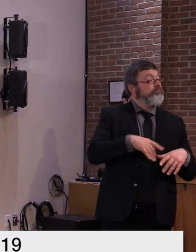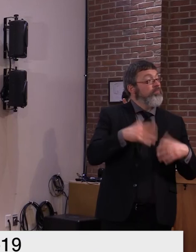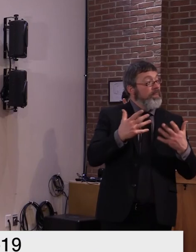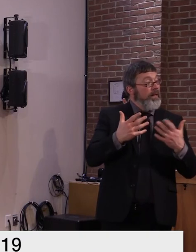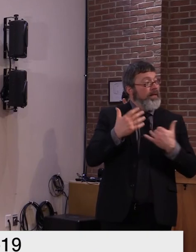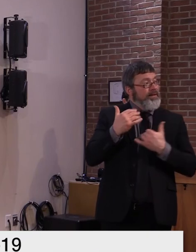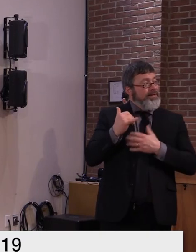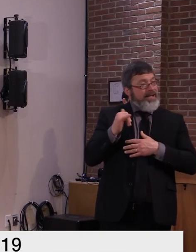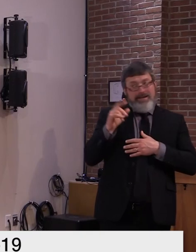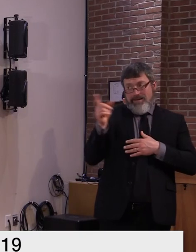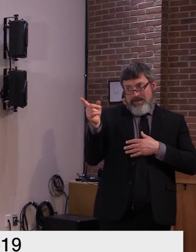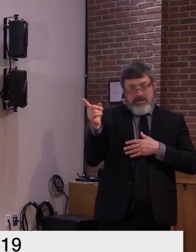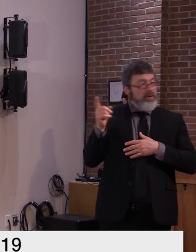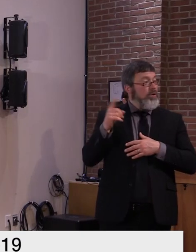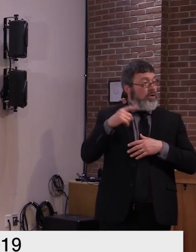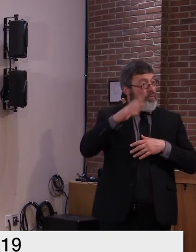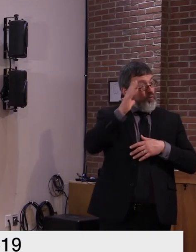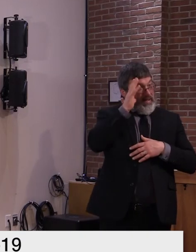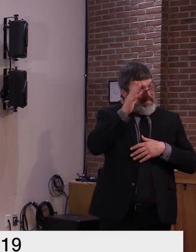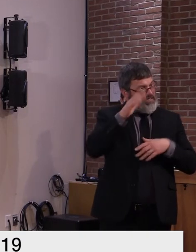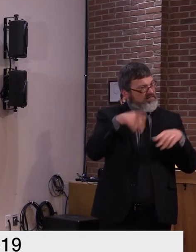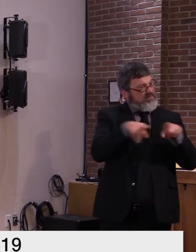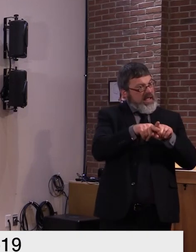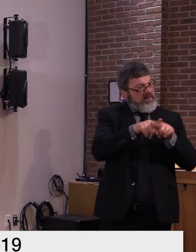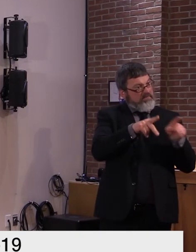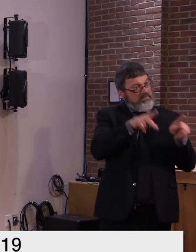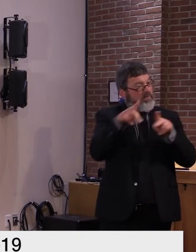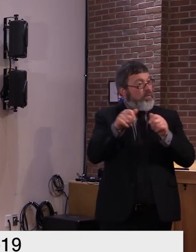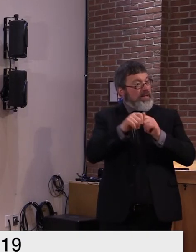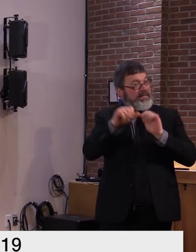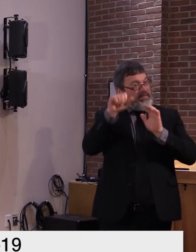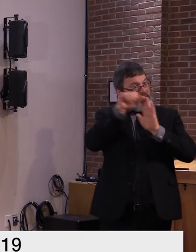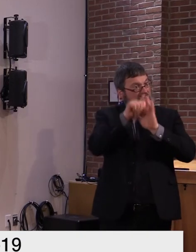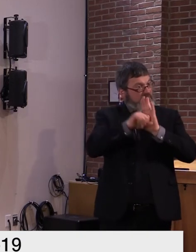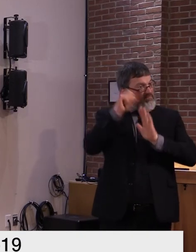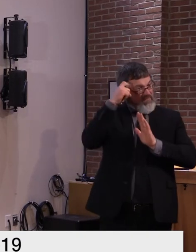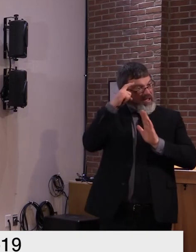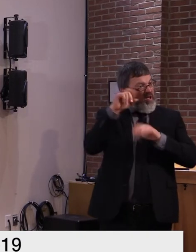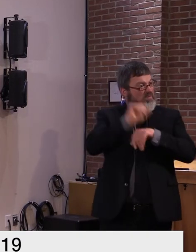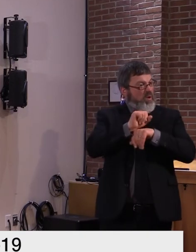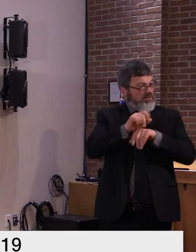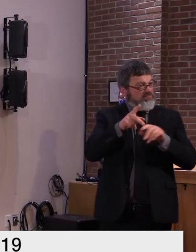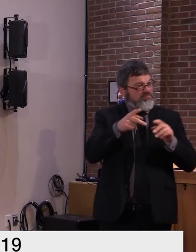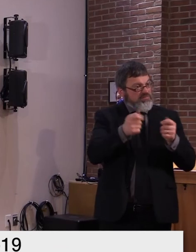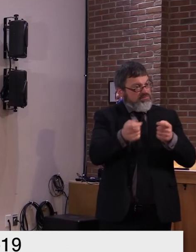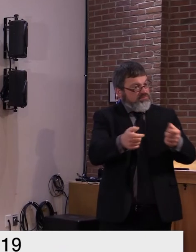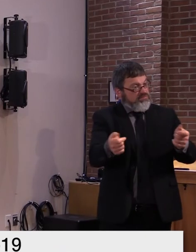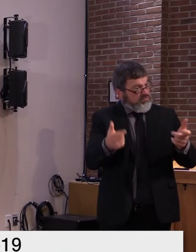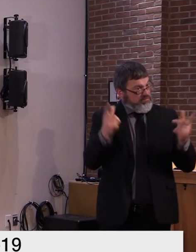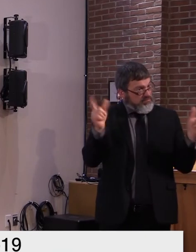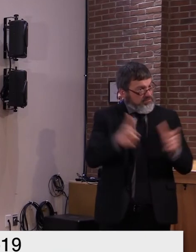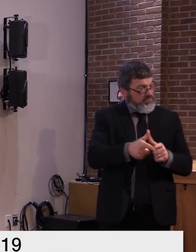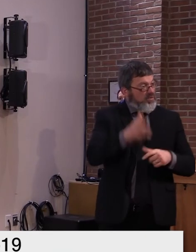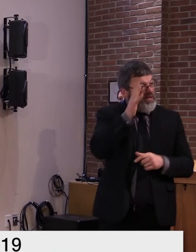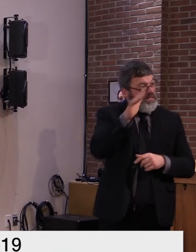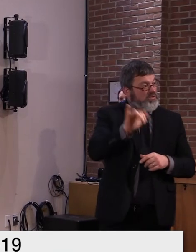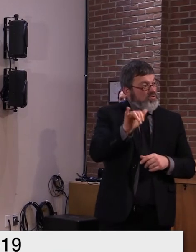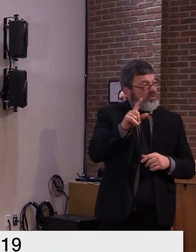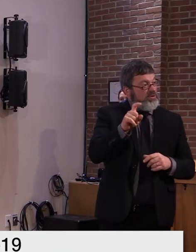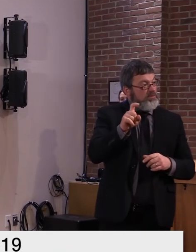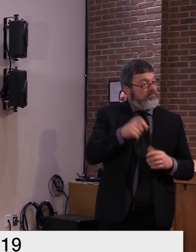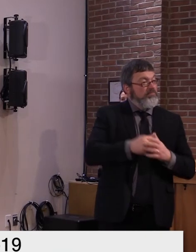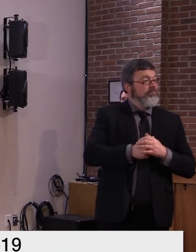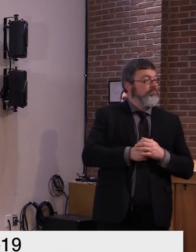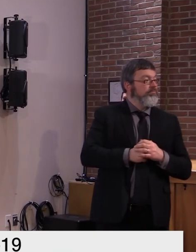costs during these tough times? Yeah, I mean, we've taken a number of steps ourselves. We're going to be